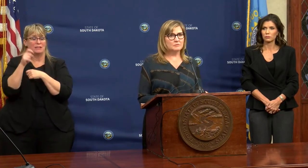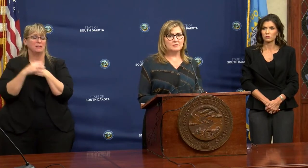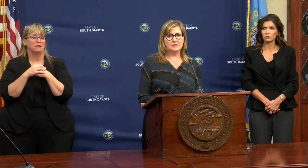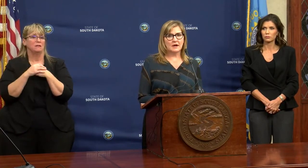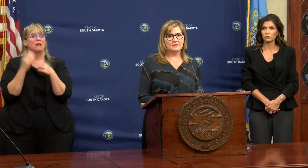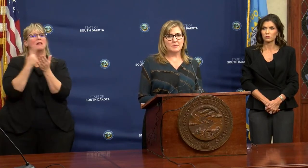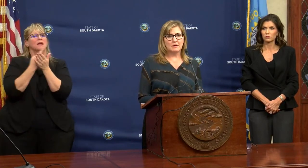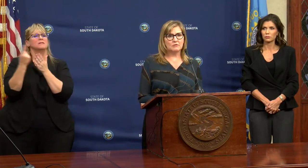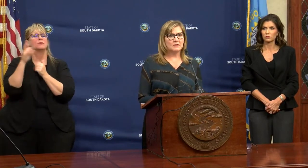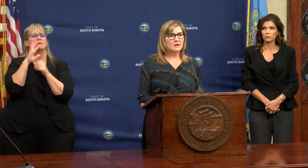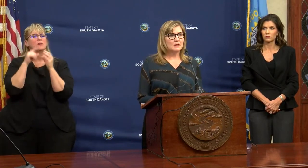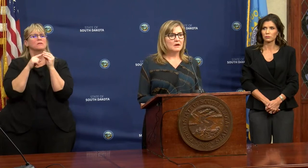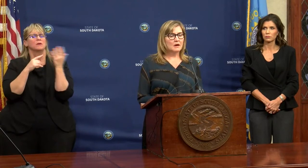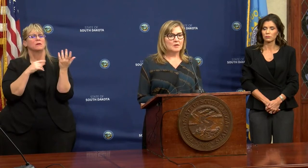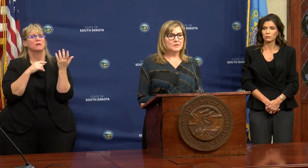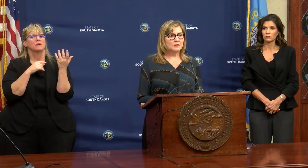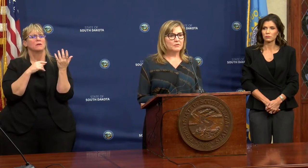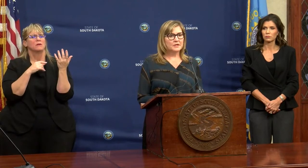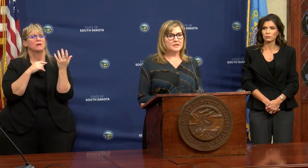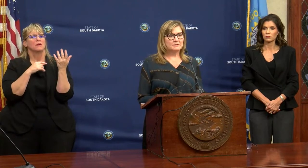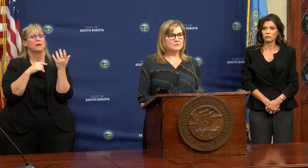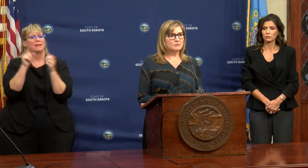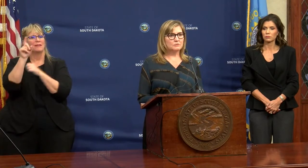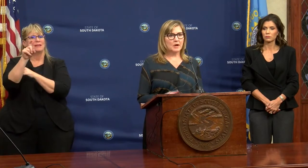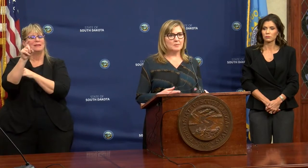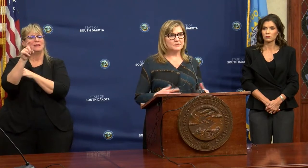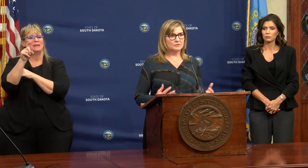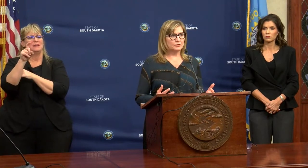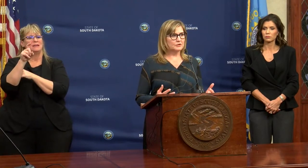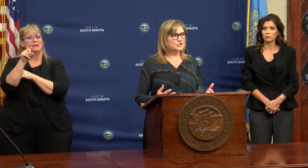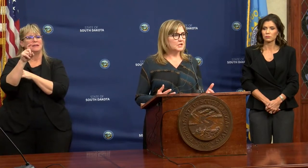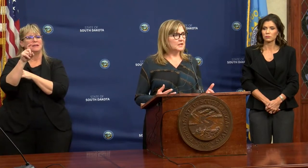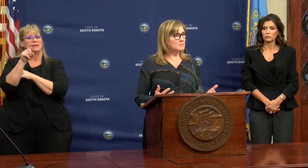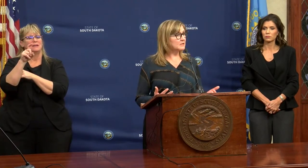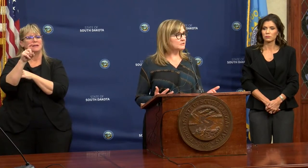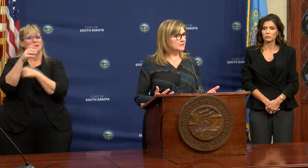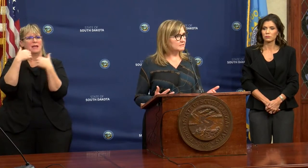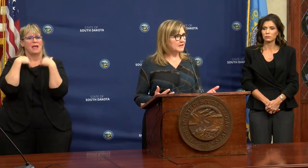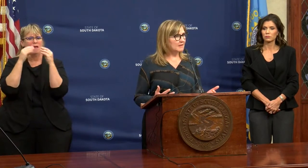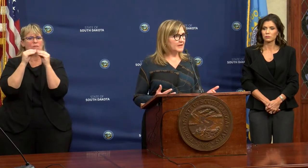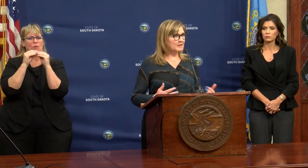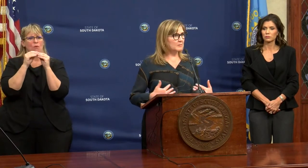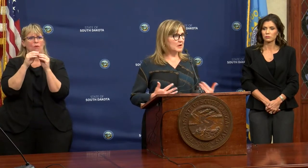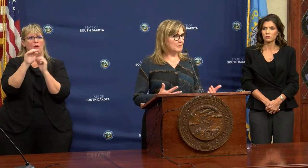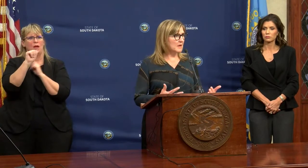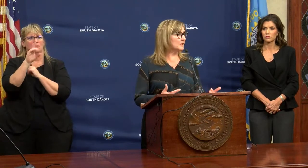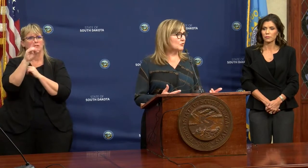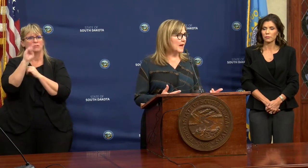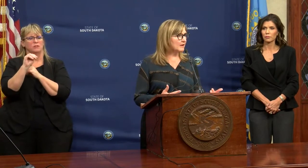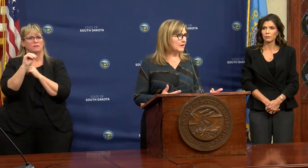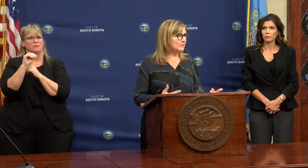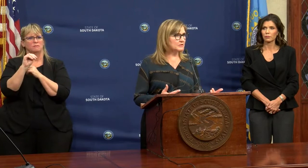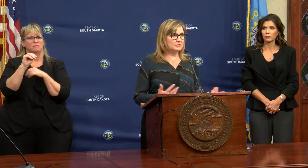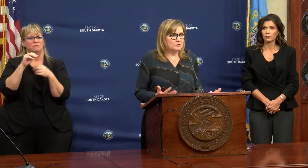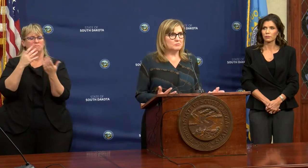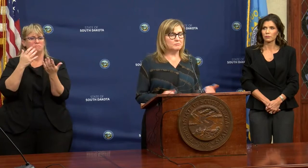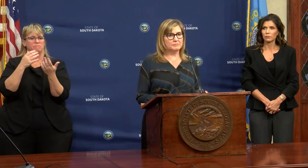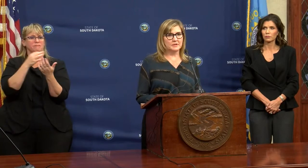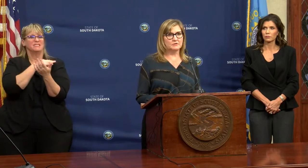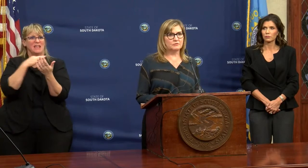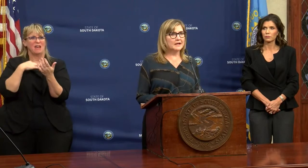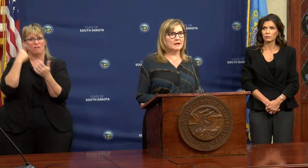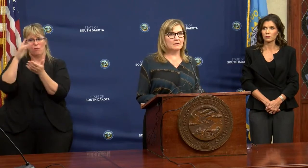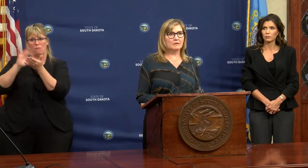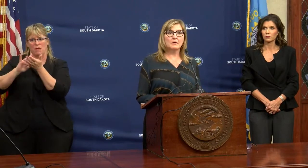Just last week we talked about the need to surge administrative staff that have a medical background to do